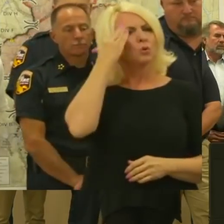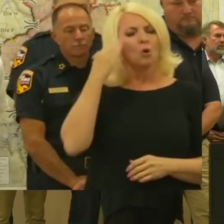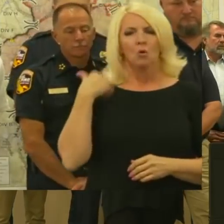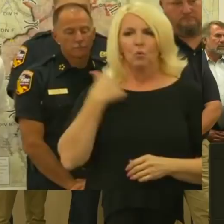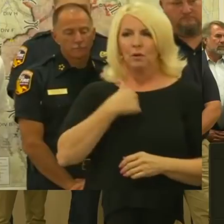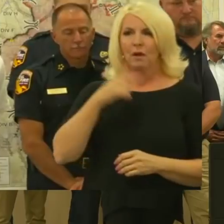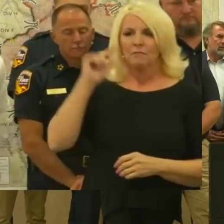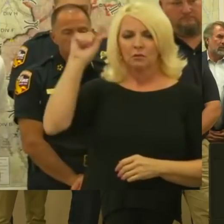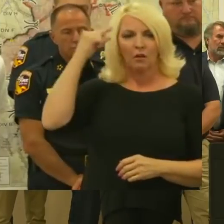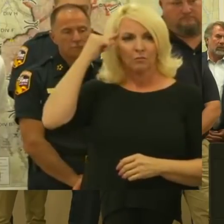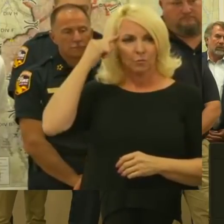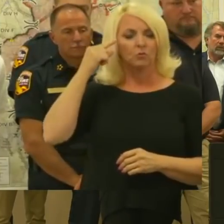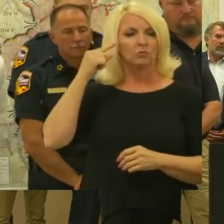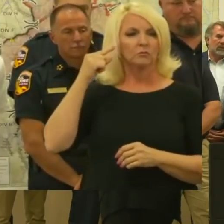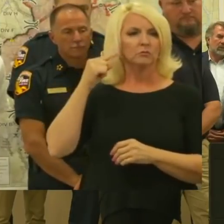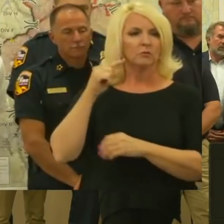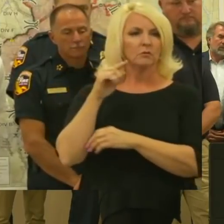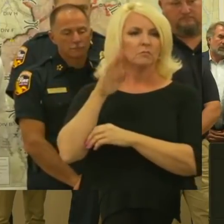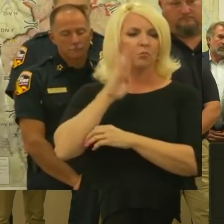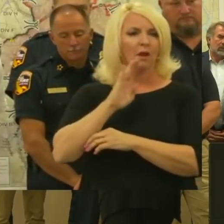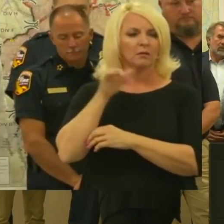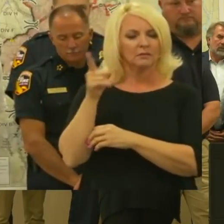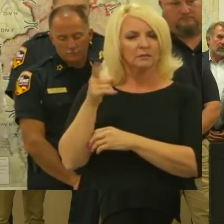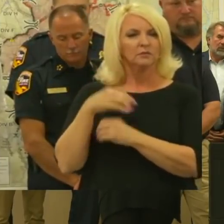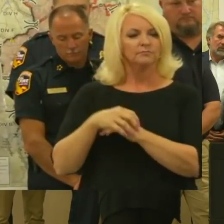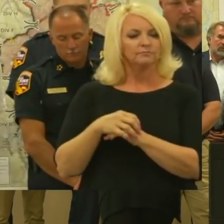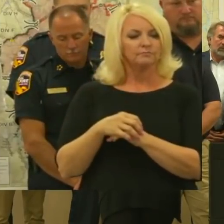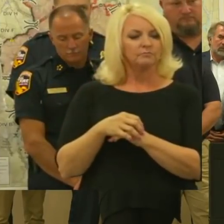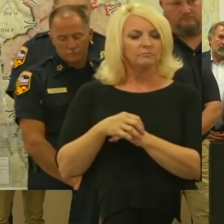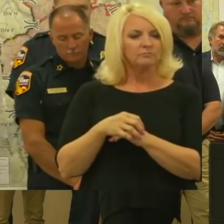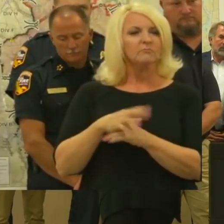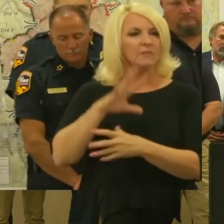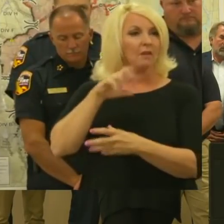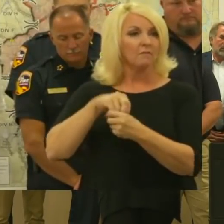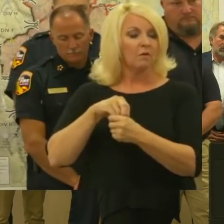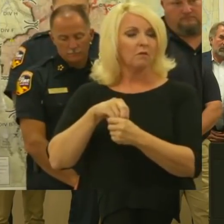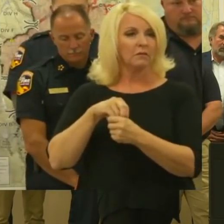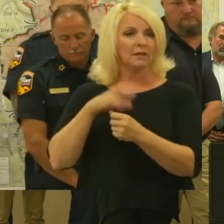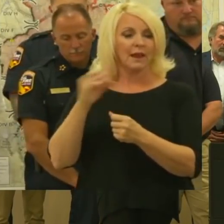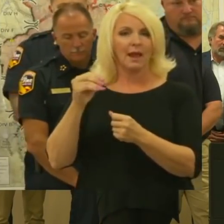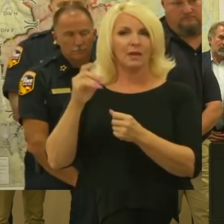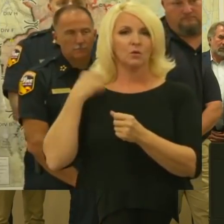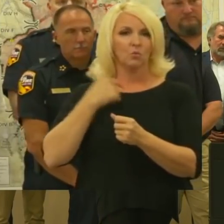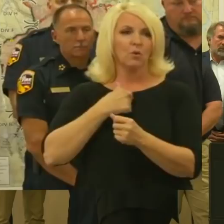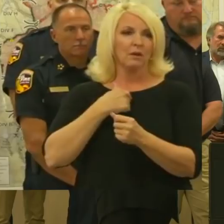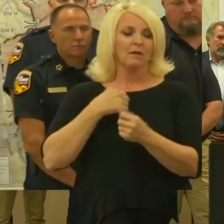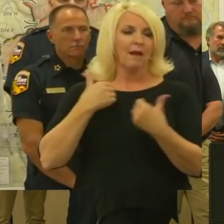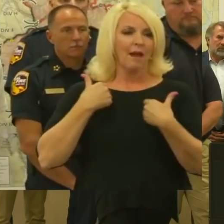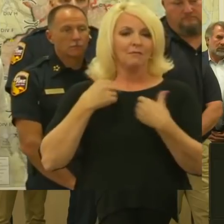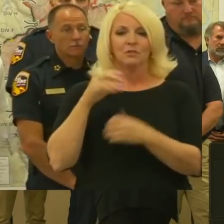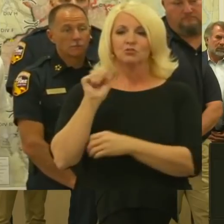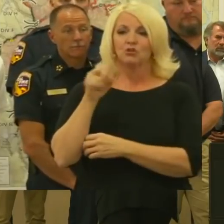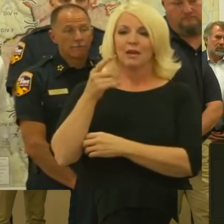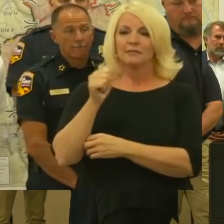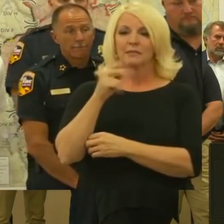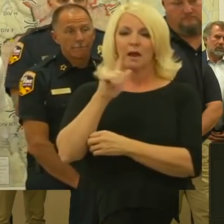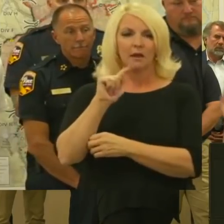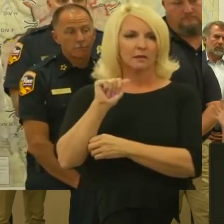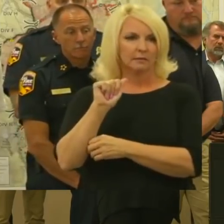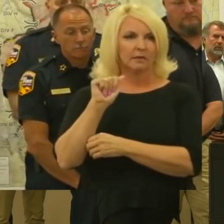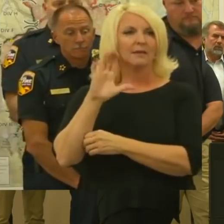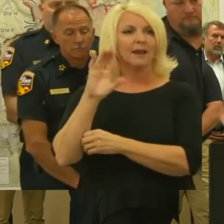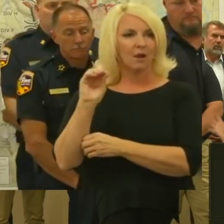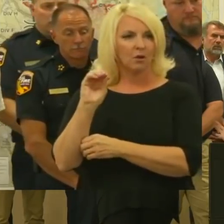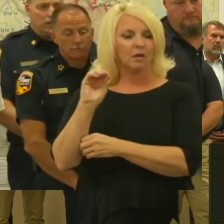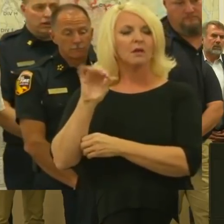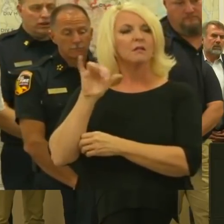assistance, the disaster request is usually by county. In this case, Shasta County obviously was granted the declaration. But the fires right